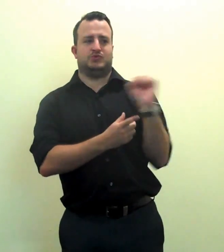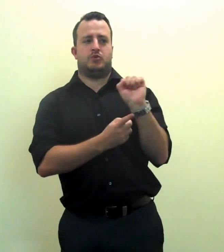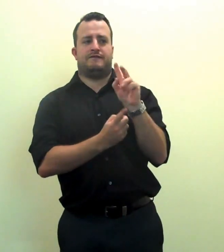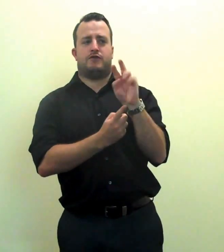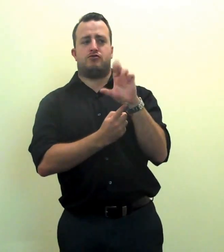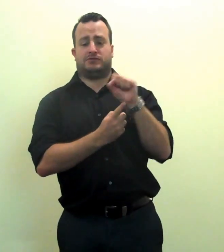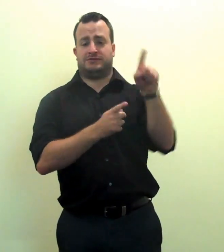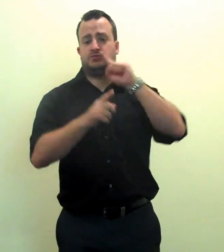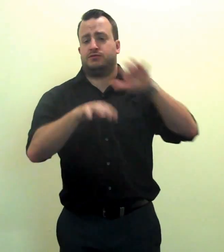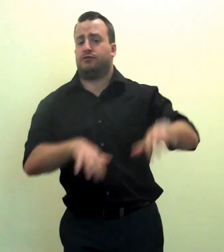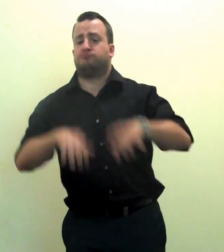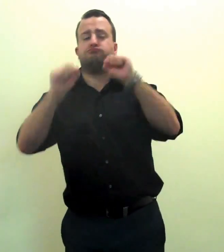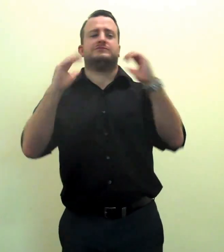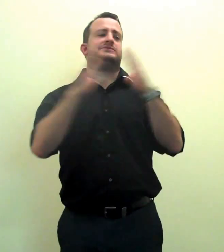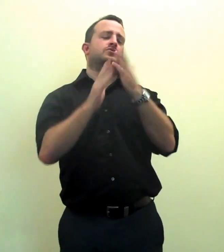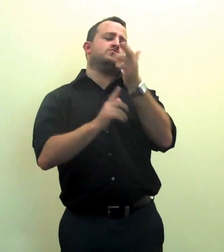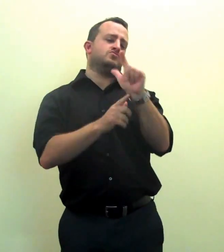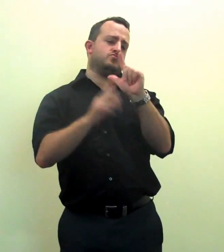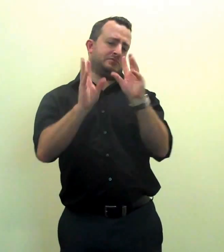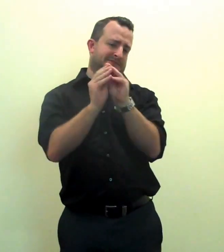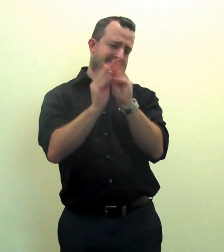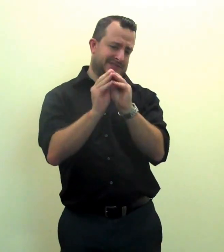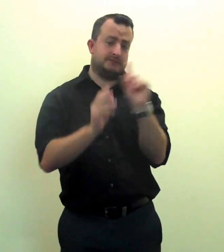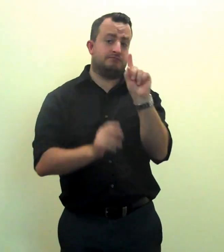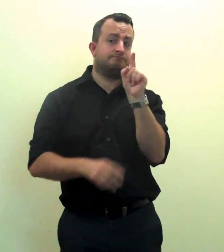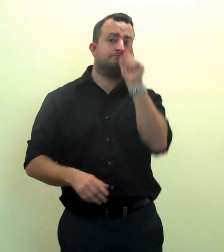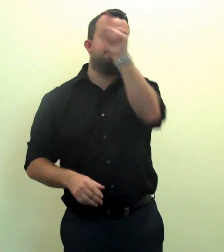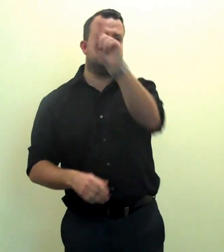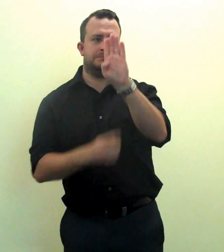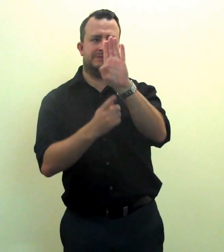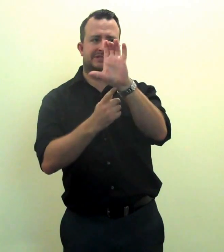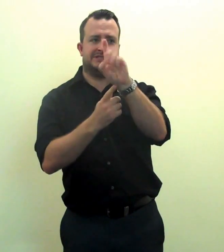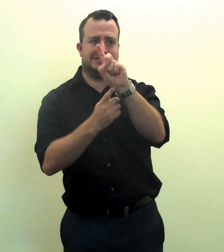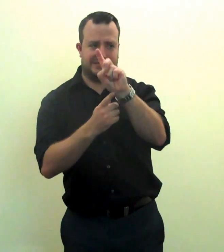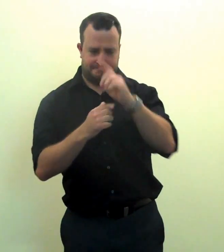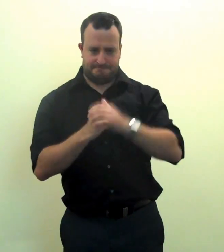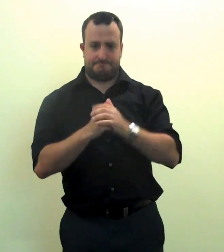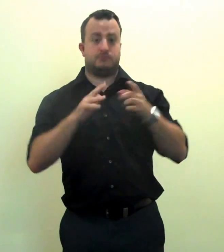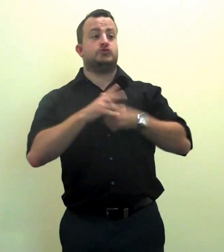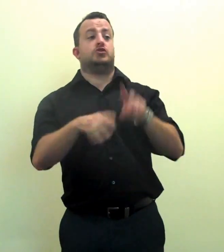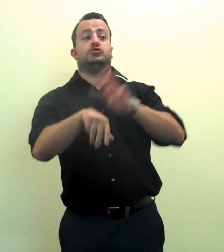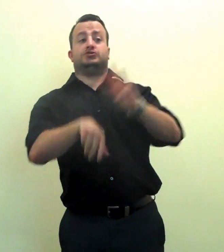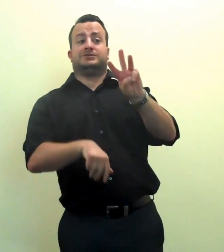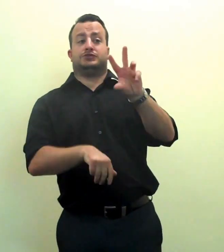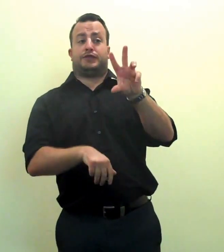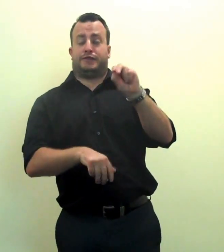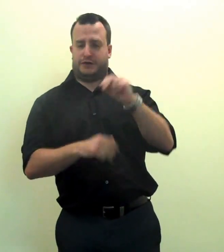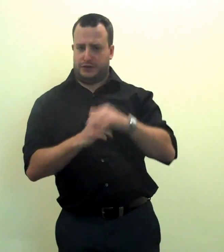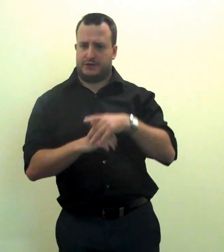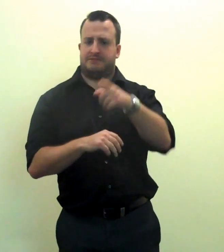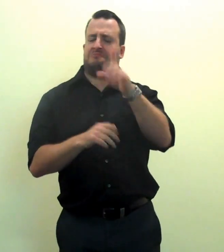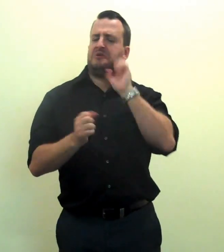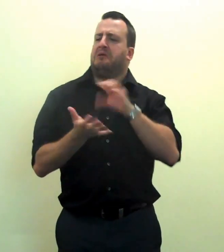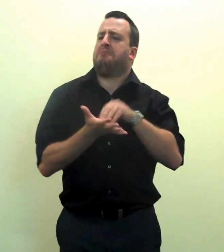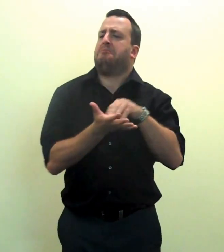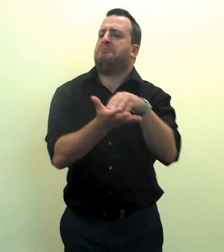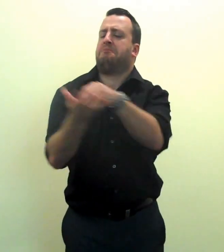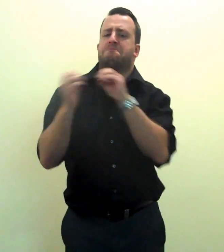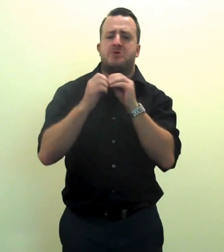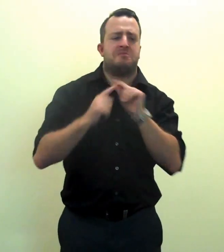26th, Sorenson VRS is hosting a town hall meeting at the Buffalo Club of the Deaf, starting at 6